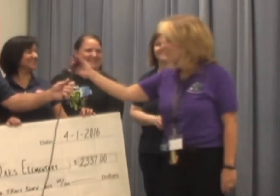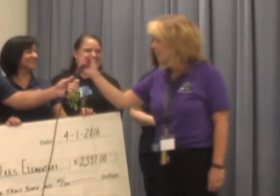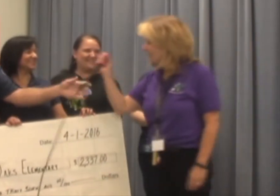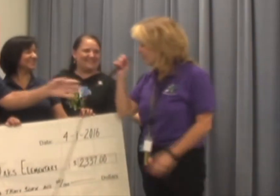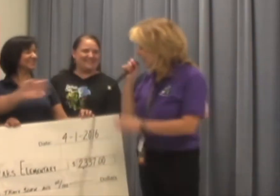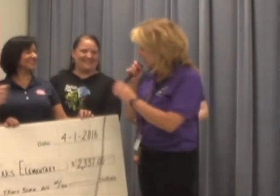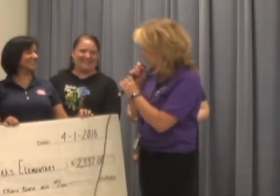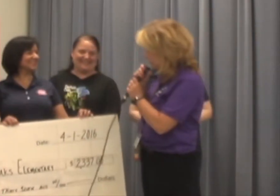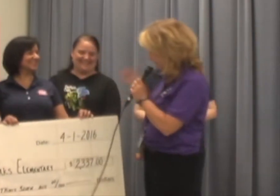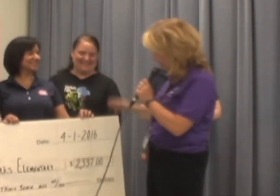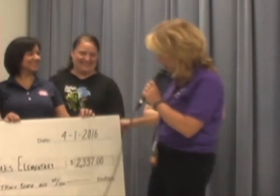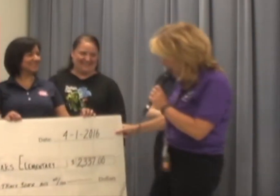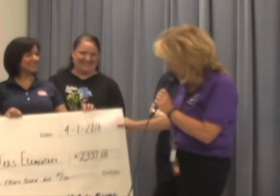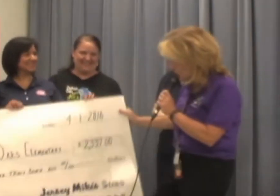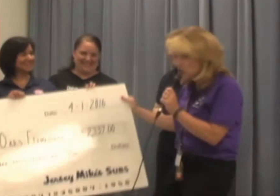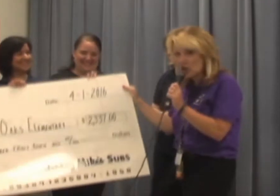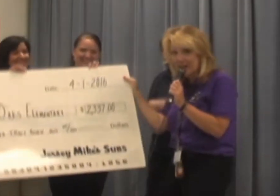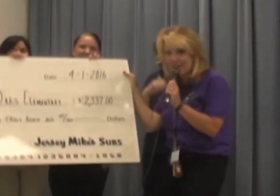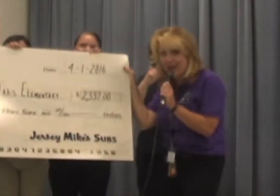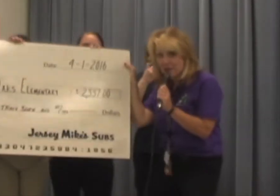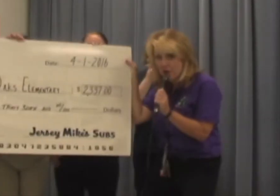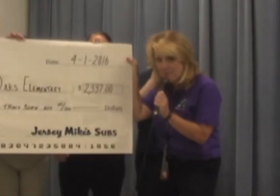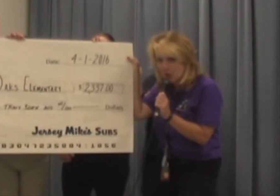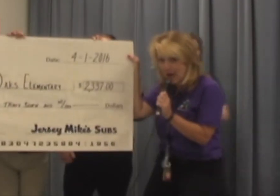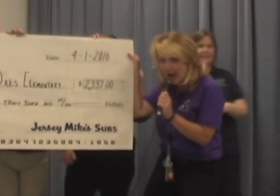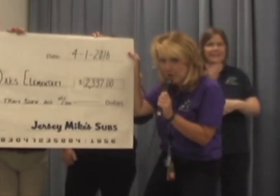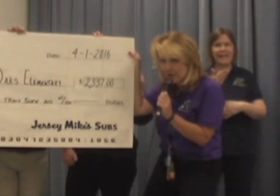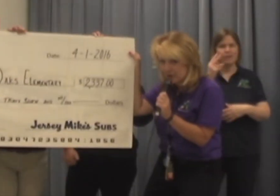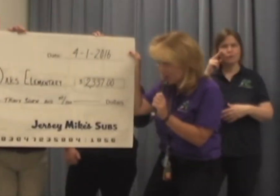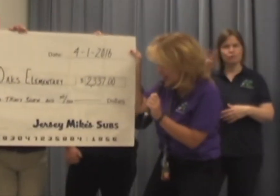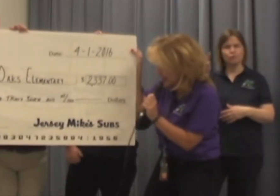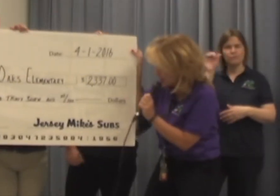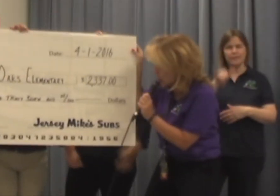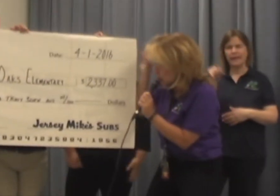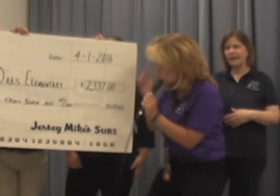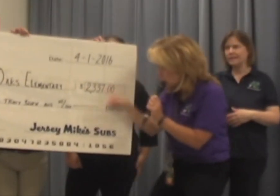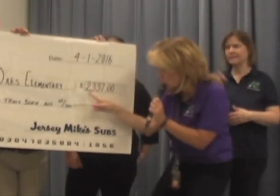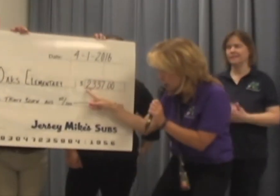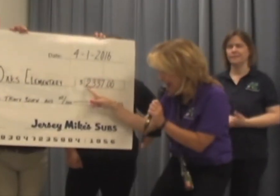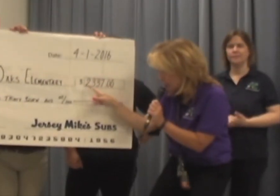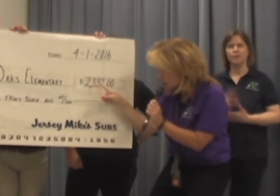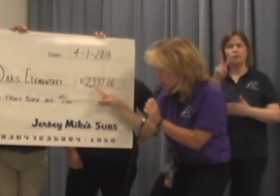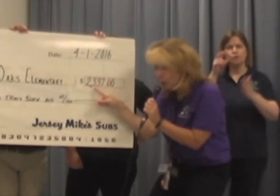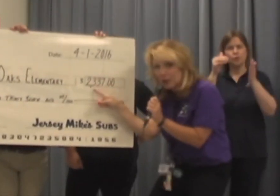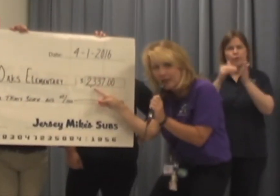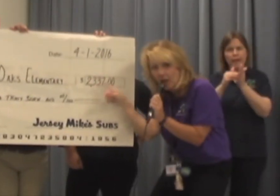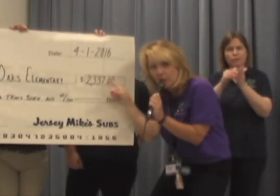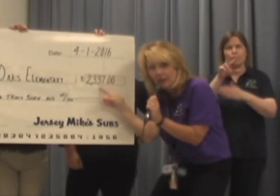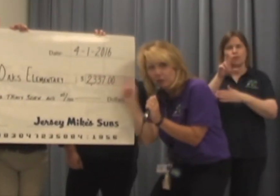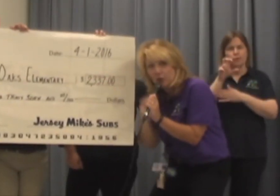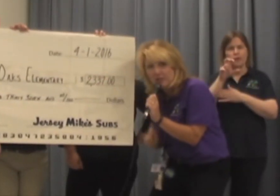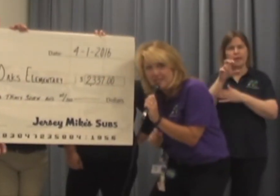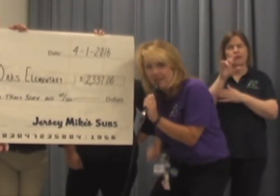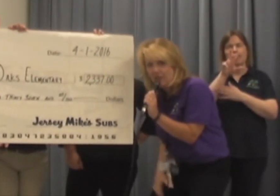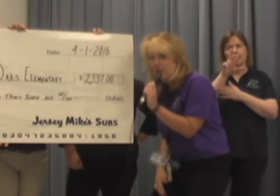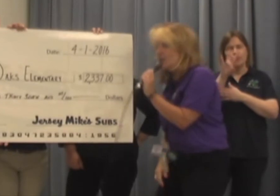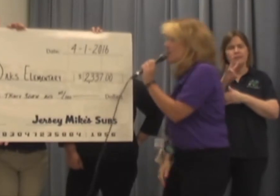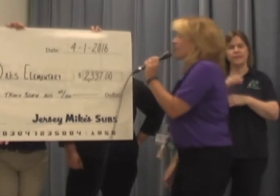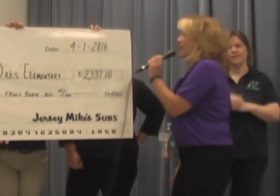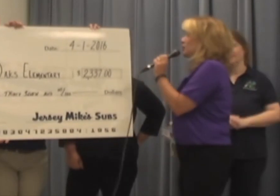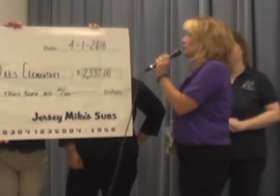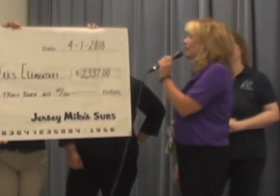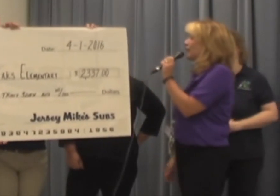All right. Thank you very much. Check that number out, everybody. $2,337.